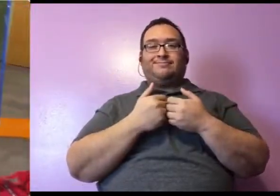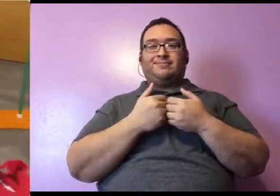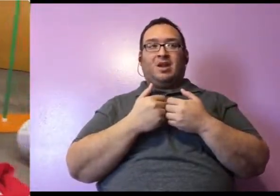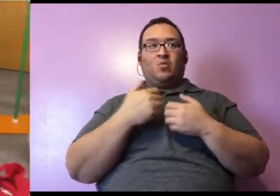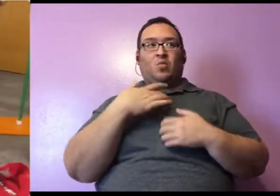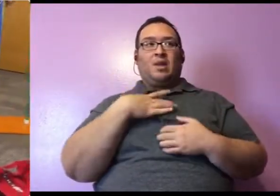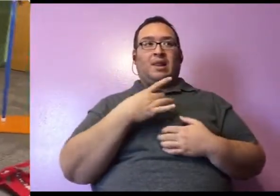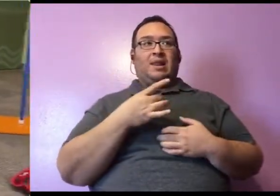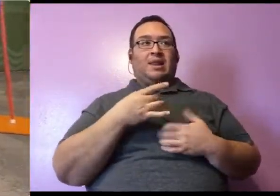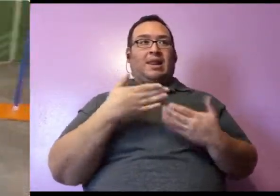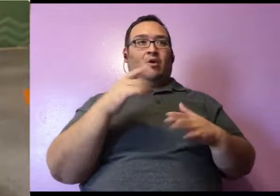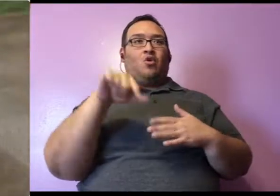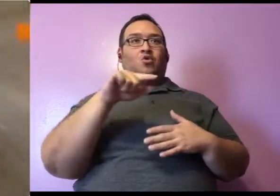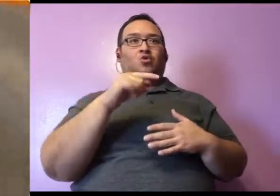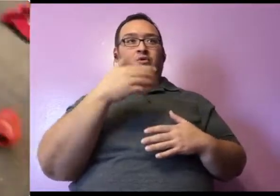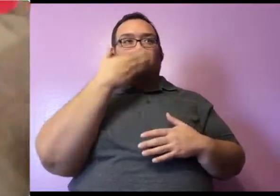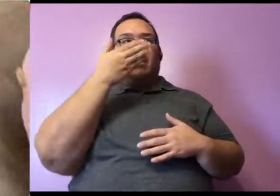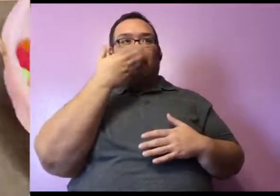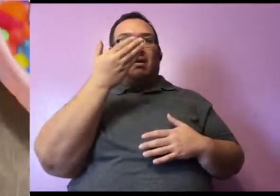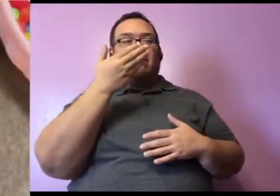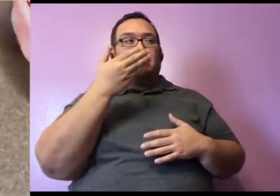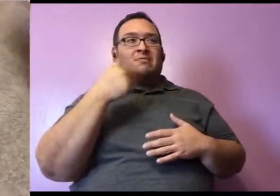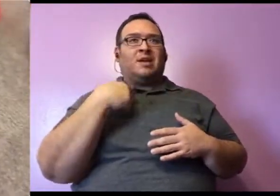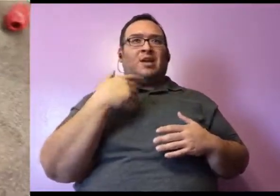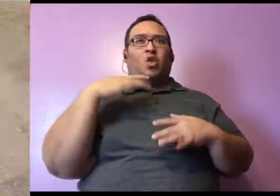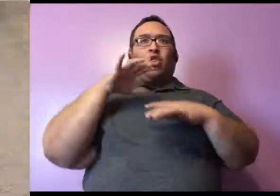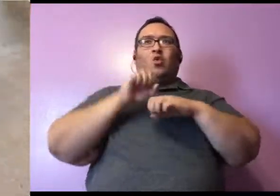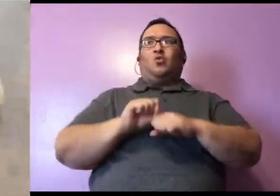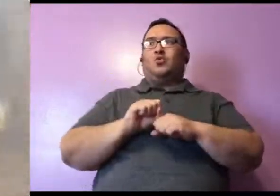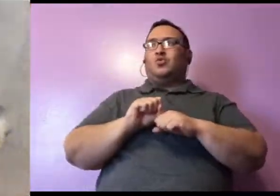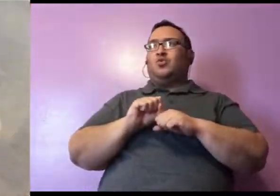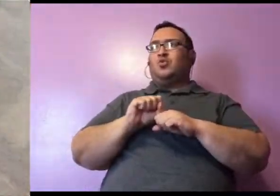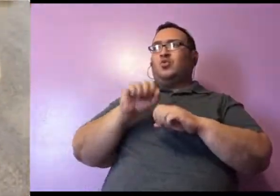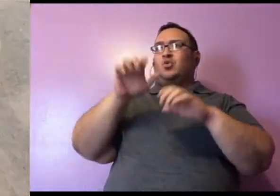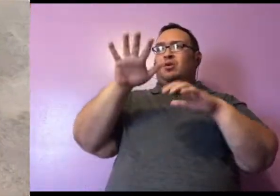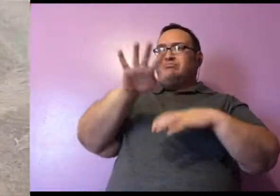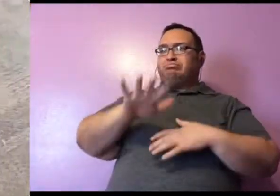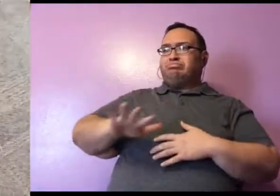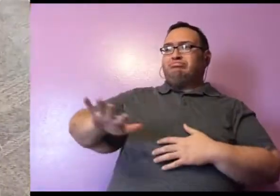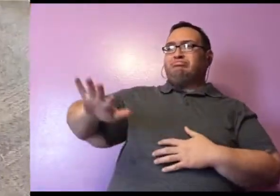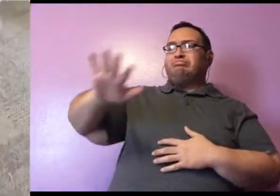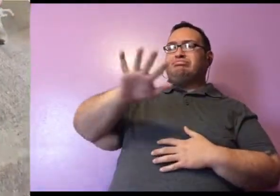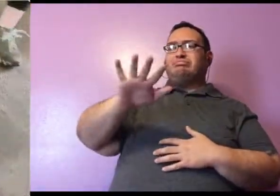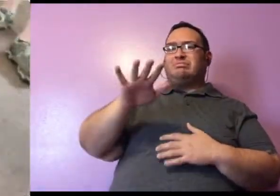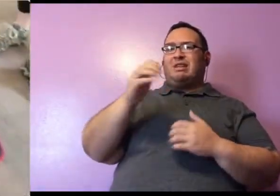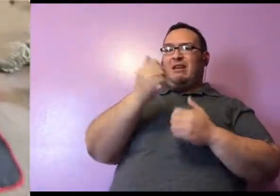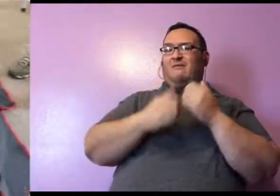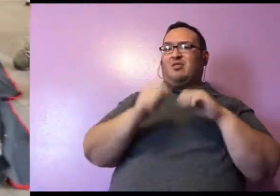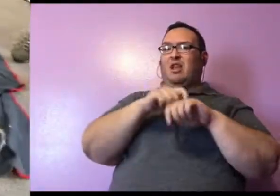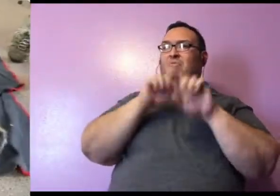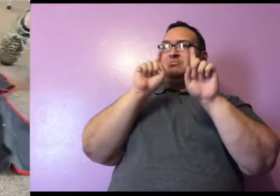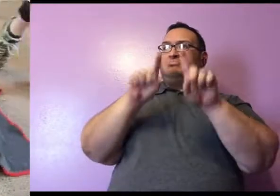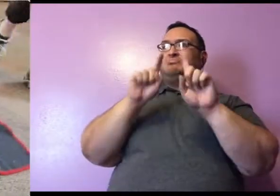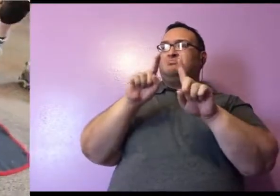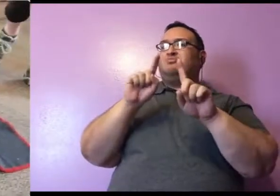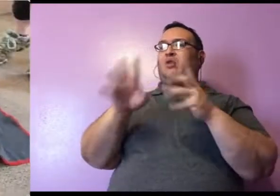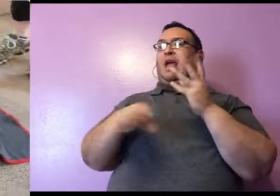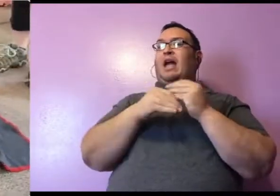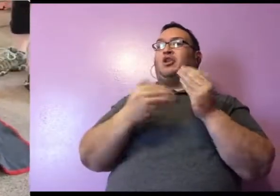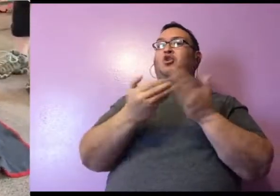just let her sniff it out and get used to the atmosphere of the stadium. And then every time we would go to the stadium, we would add something